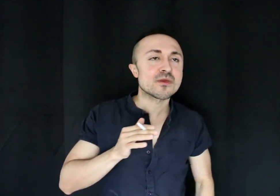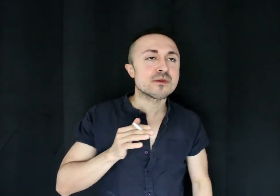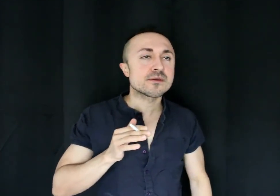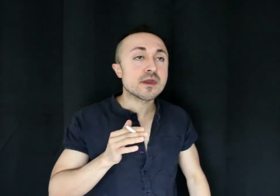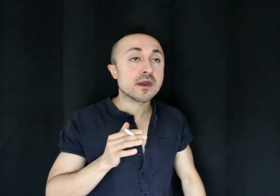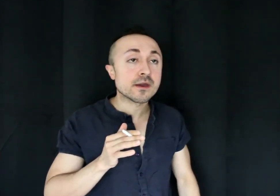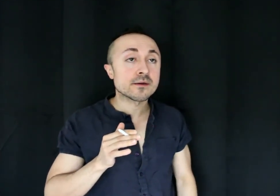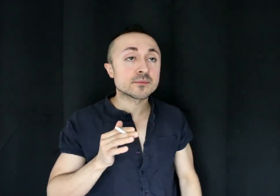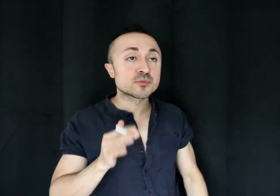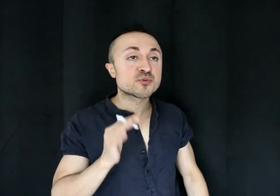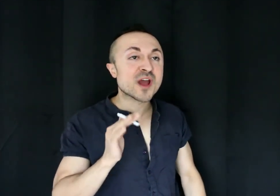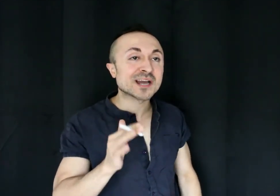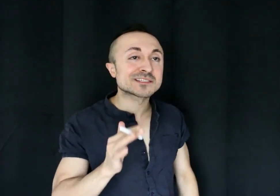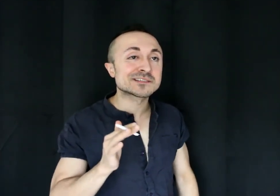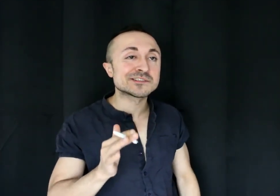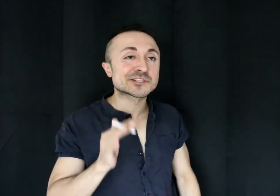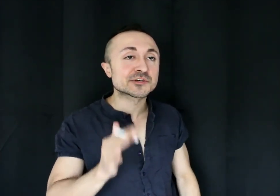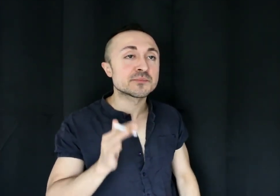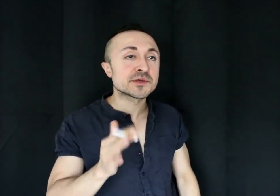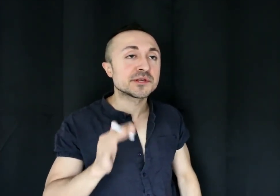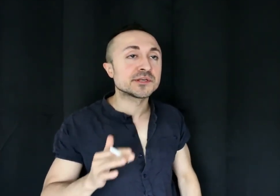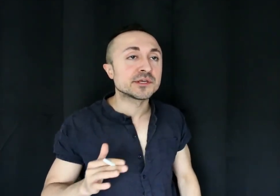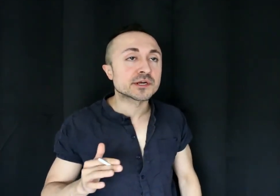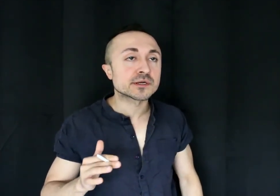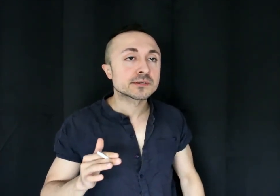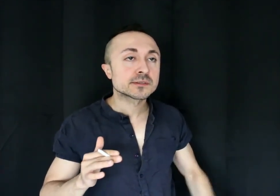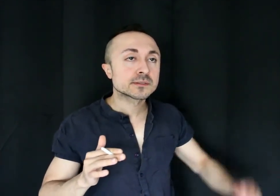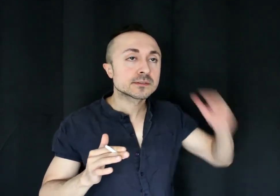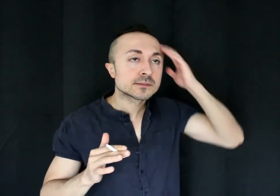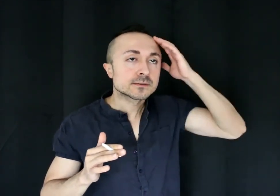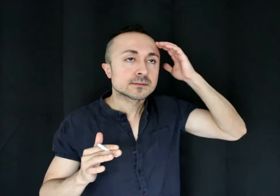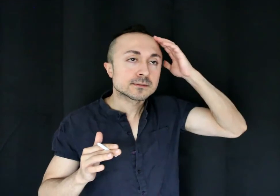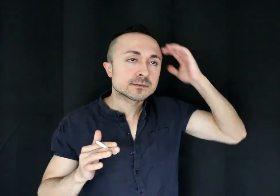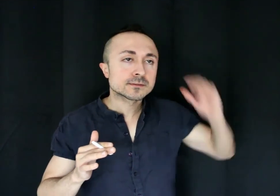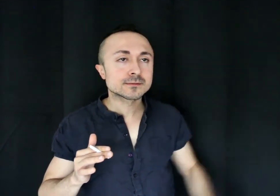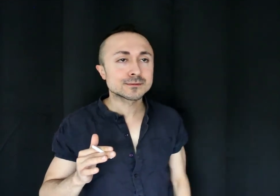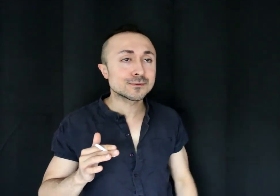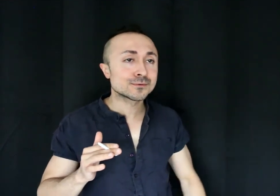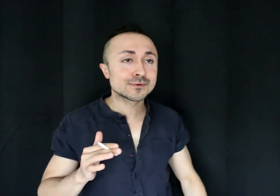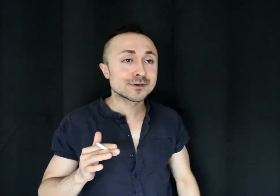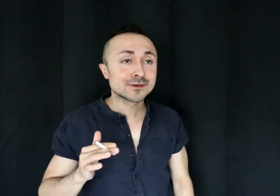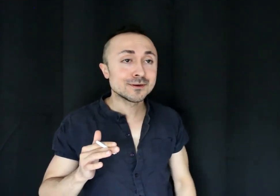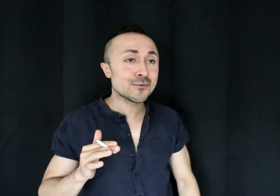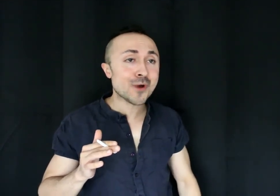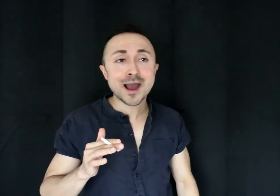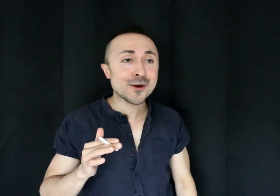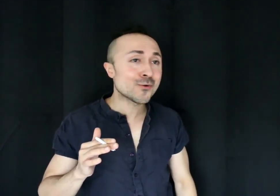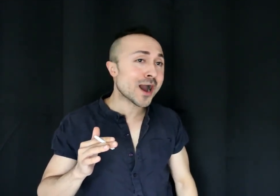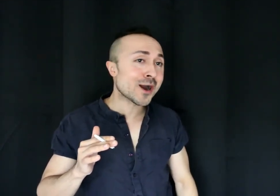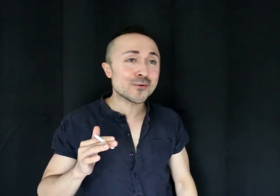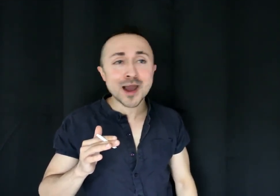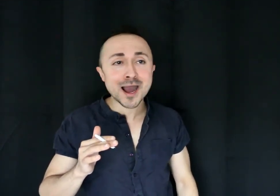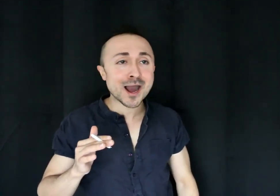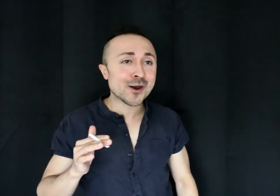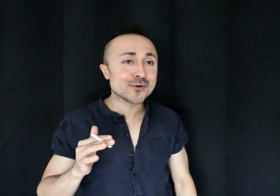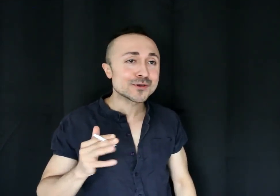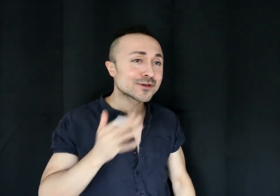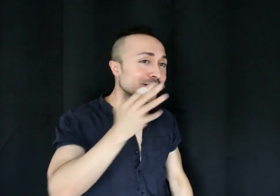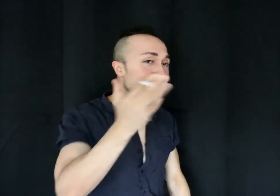Yeah, but you're practically screaming it in here. Oh, wow, wow, wow. You're like a